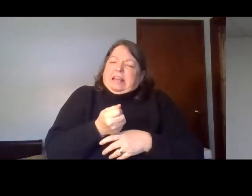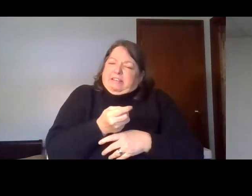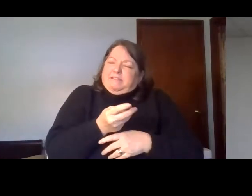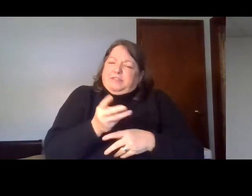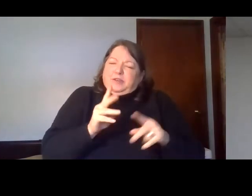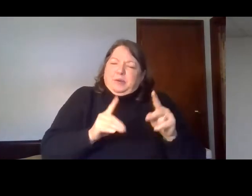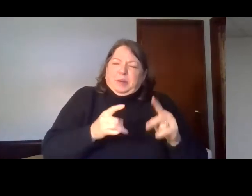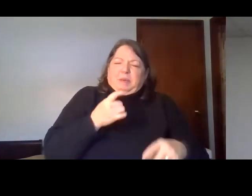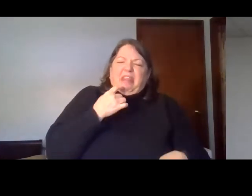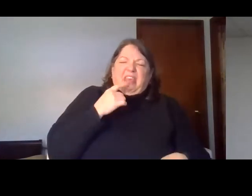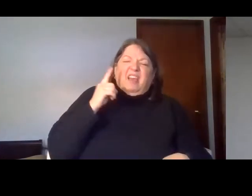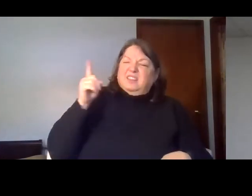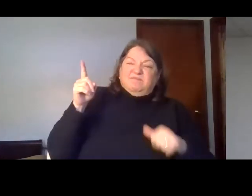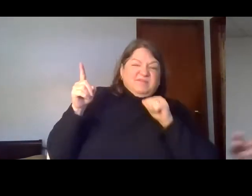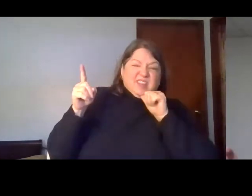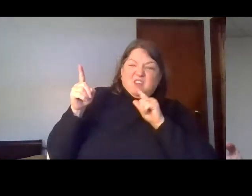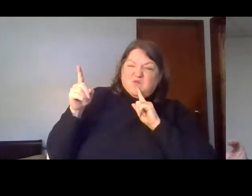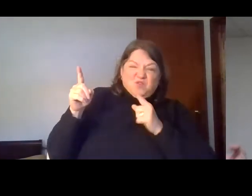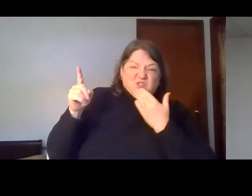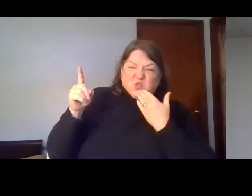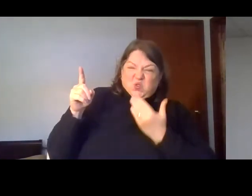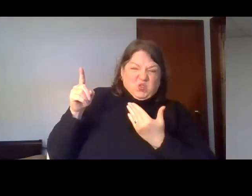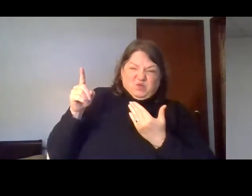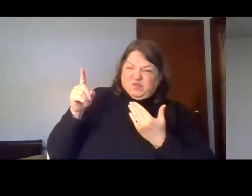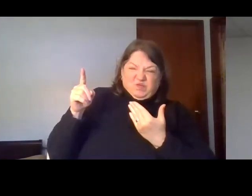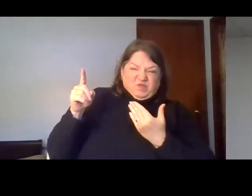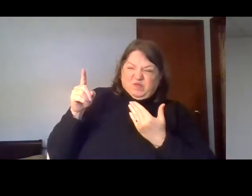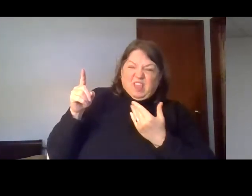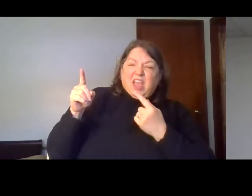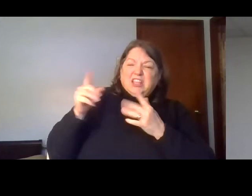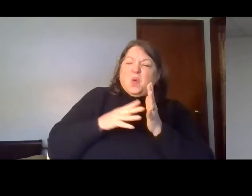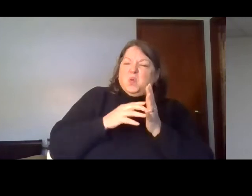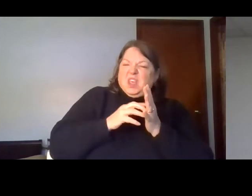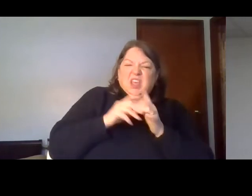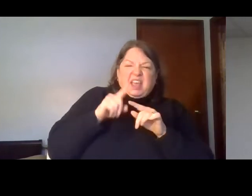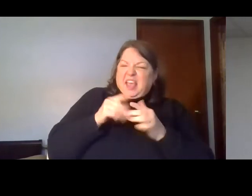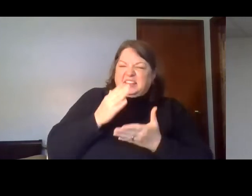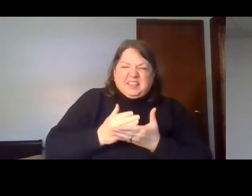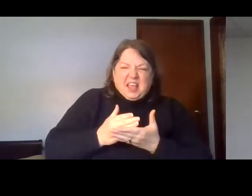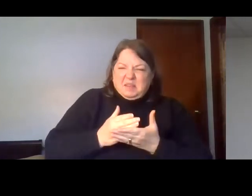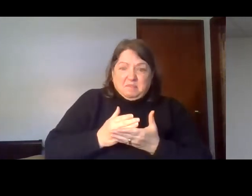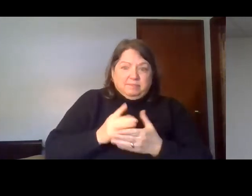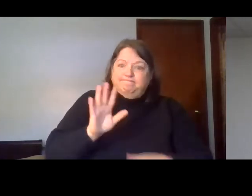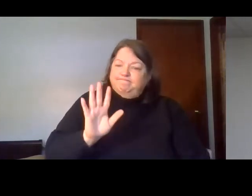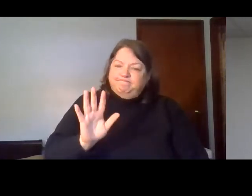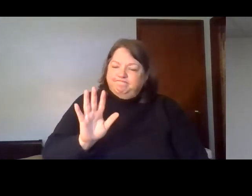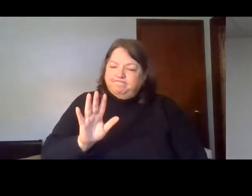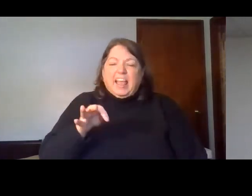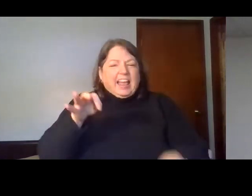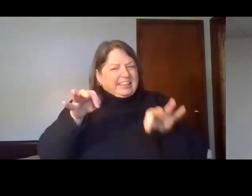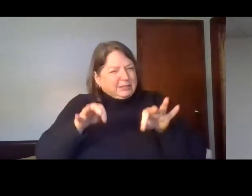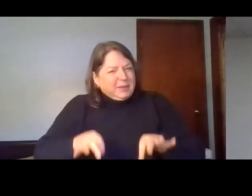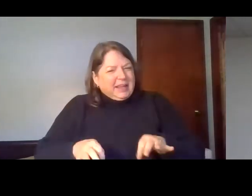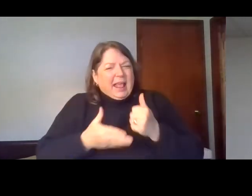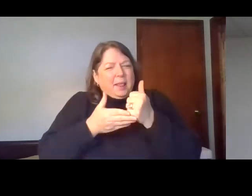not really good, or he doesn't have the power to stop it. These are things that are sometimes very hard to understand.